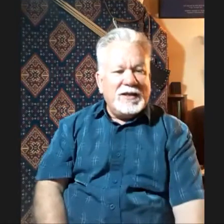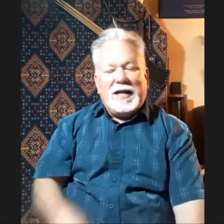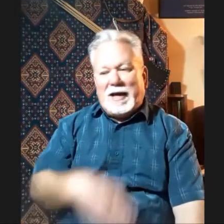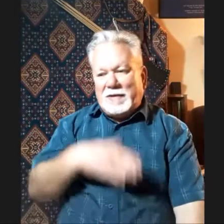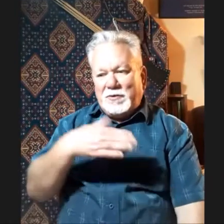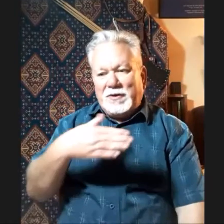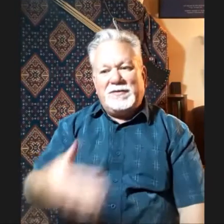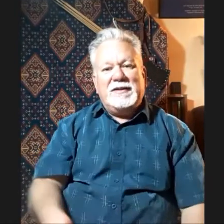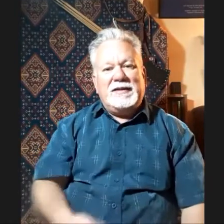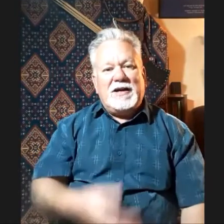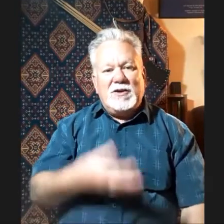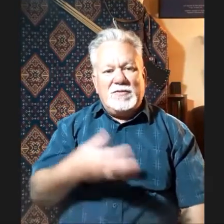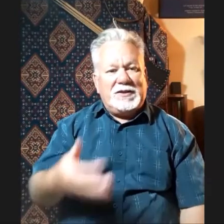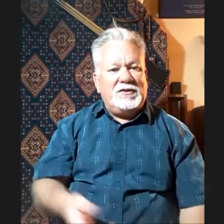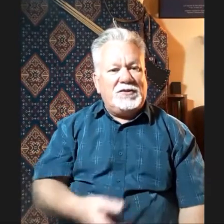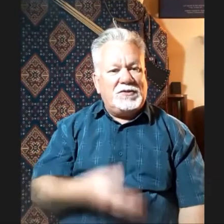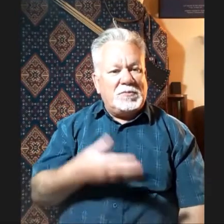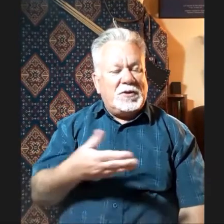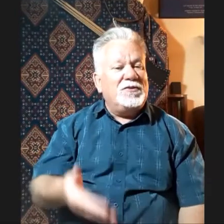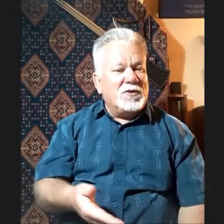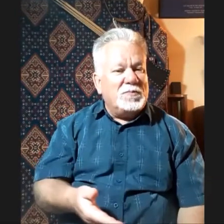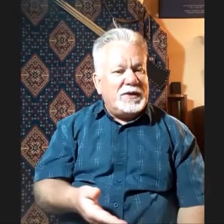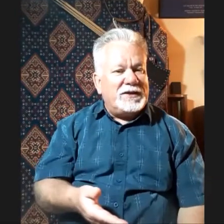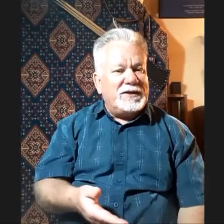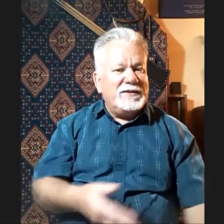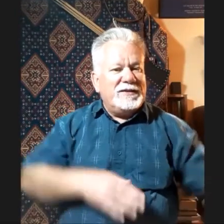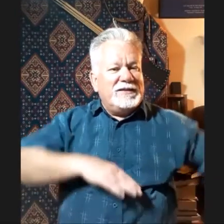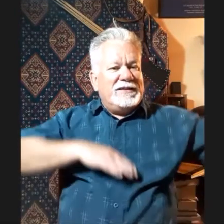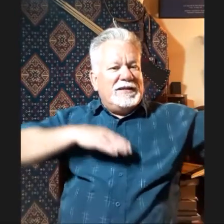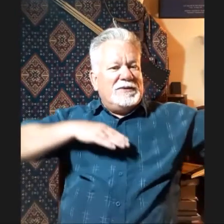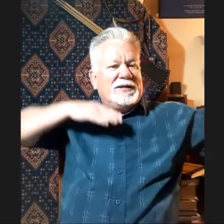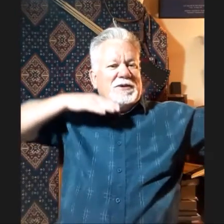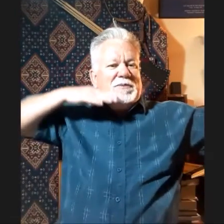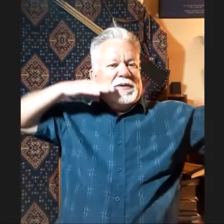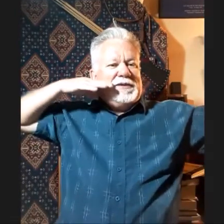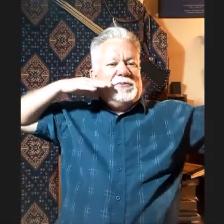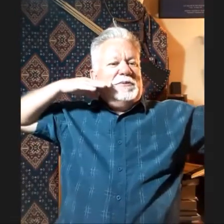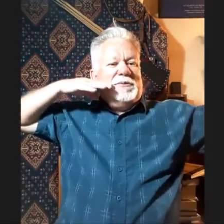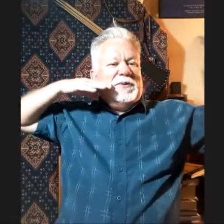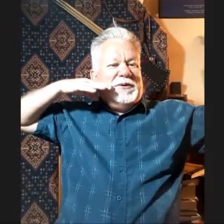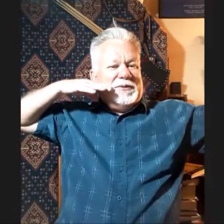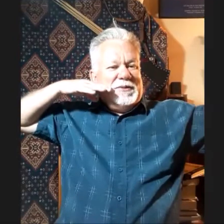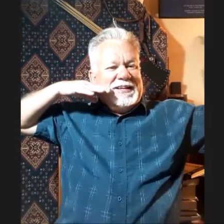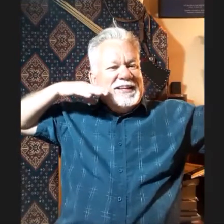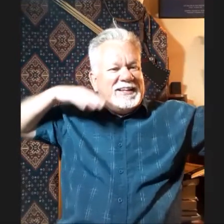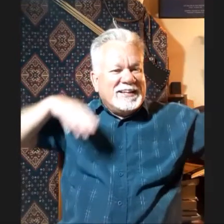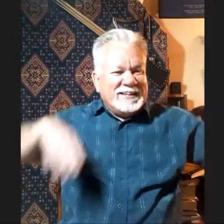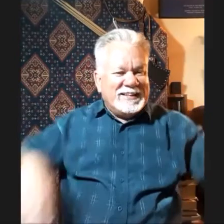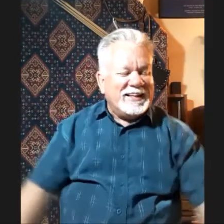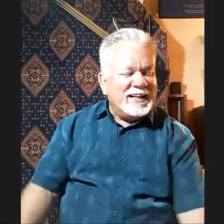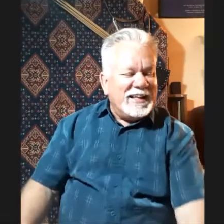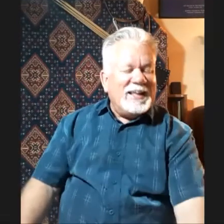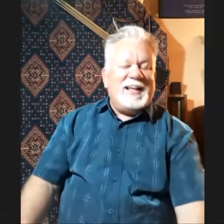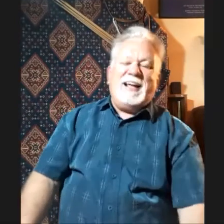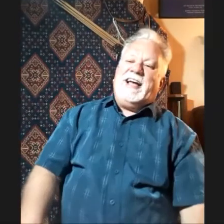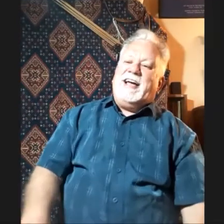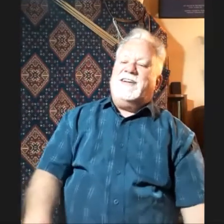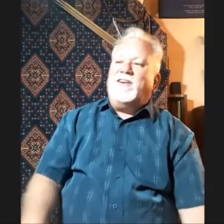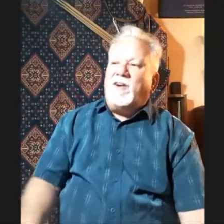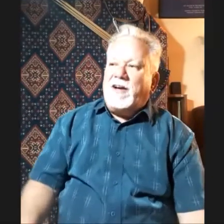And recently over the years, the bows have got better and we're going back to where we were in the beginning. And I,